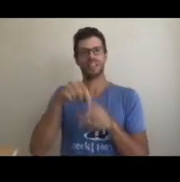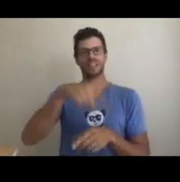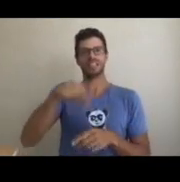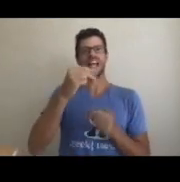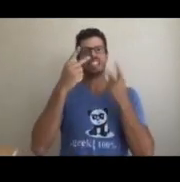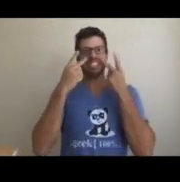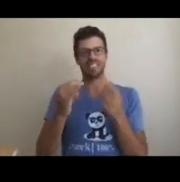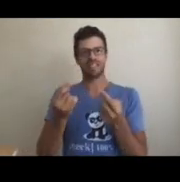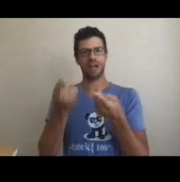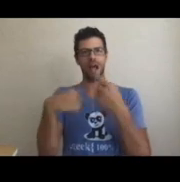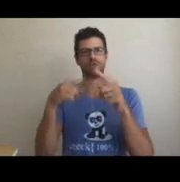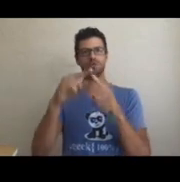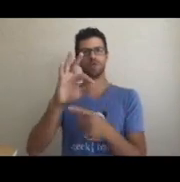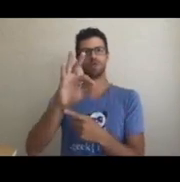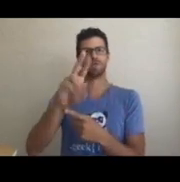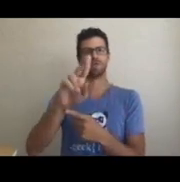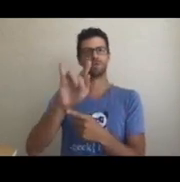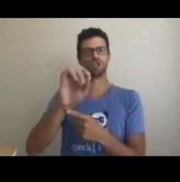players in the process.